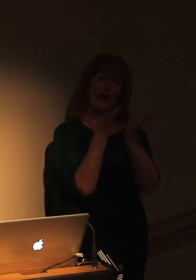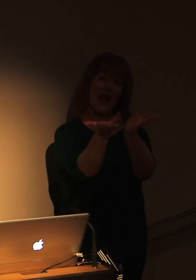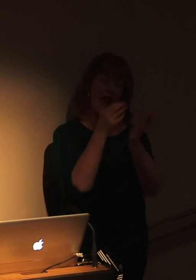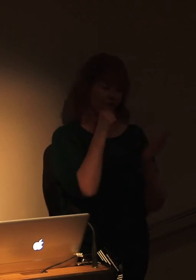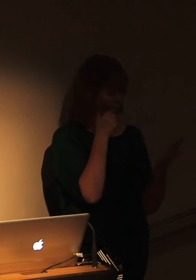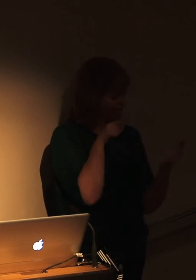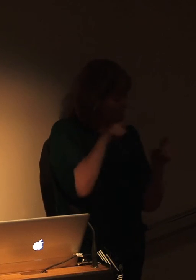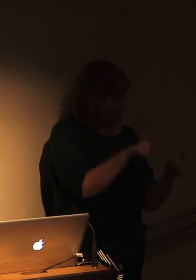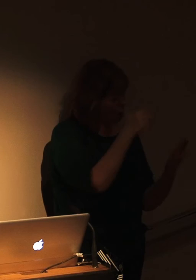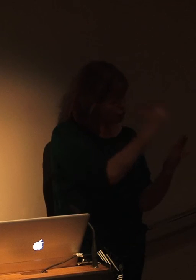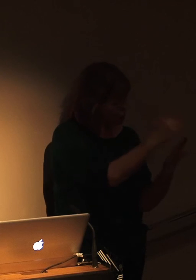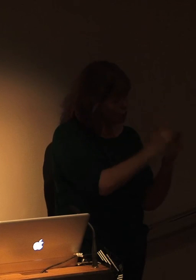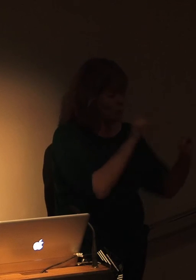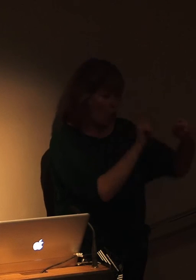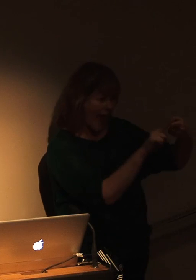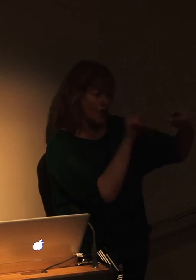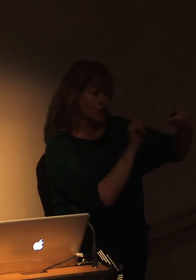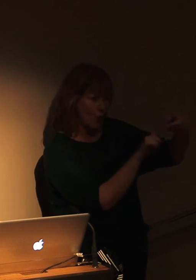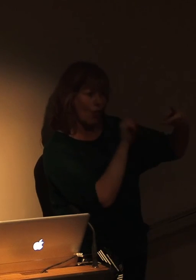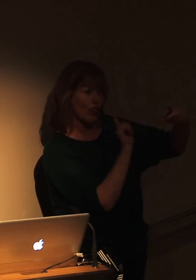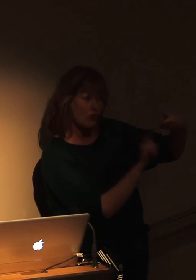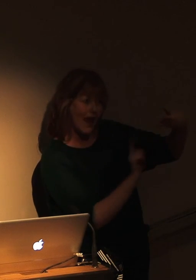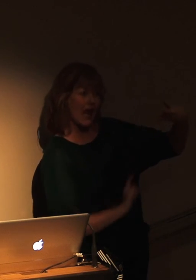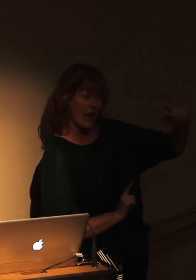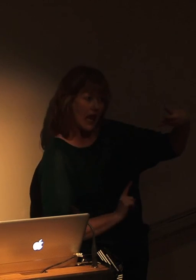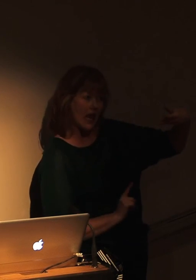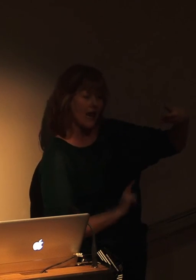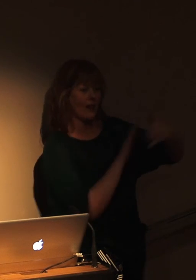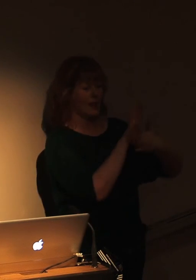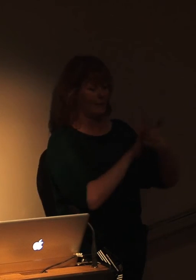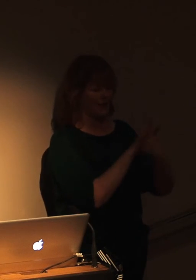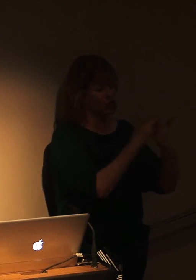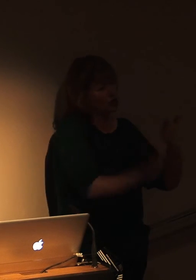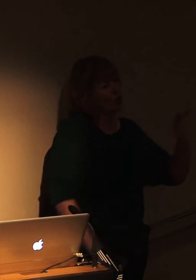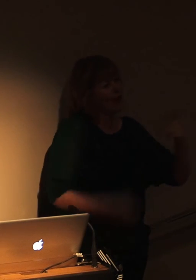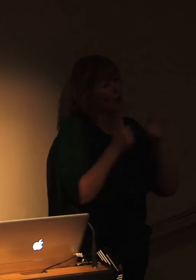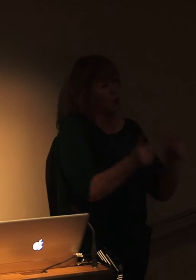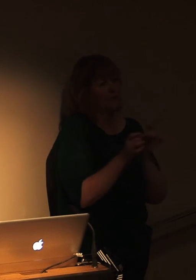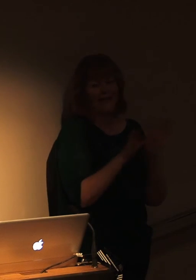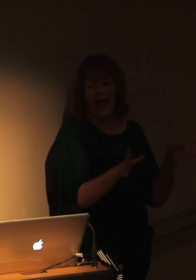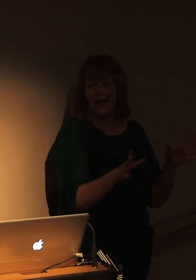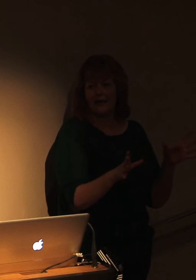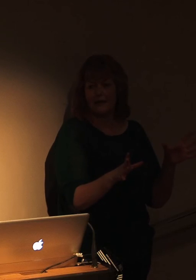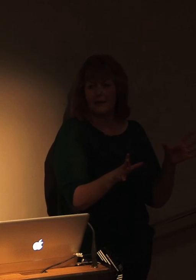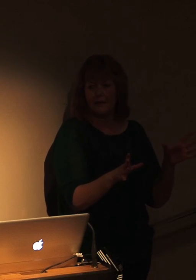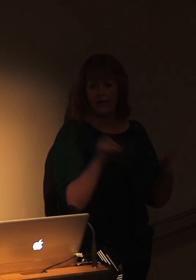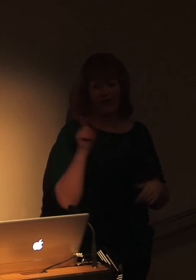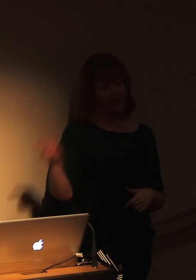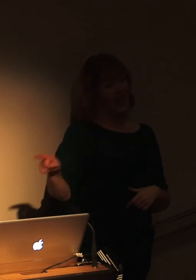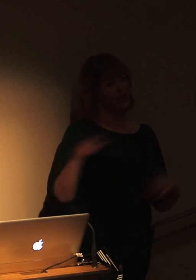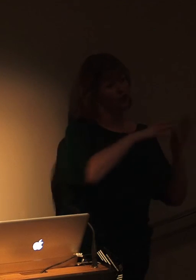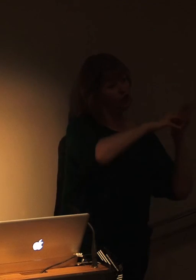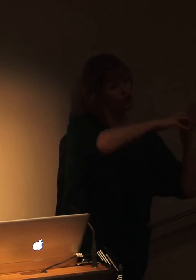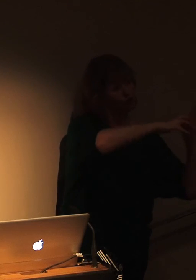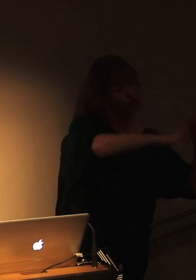rules, beginning, middle, and end, then the story has a good basis to start with. But so regimented are they, that this script can